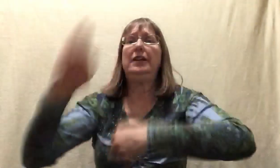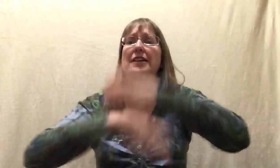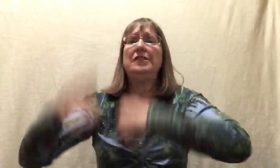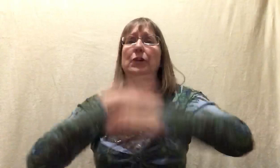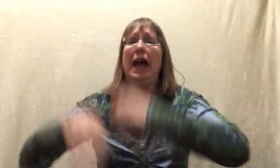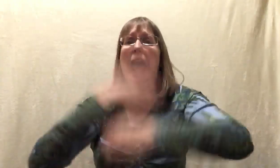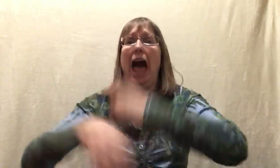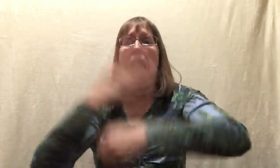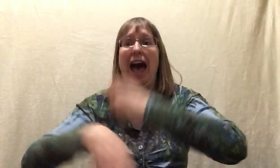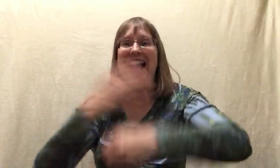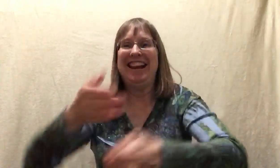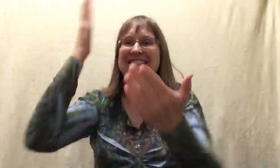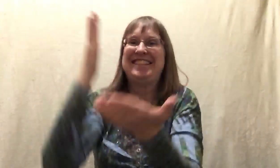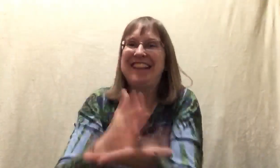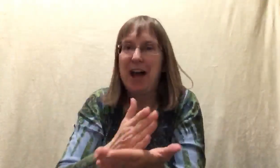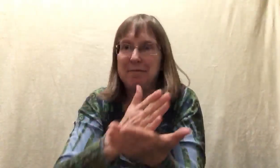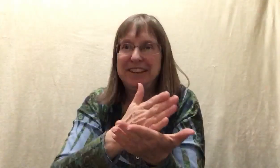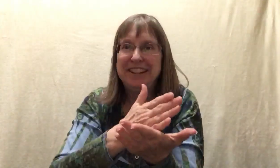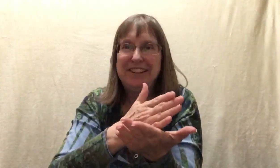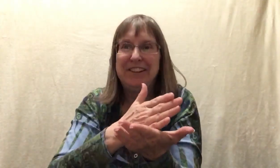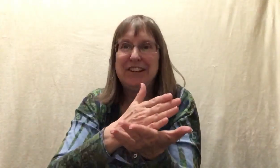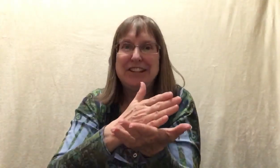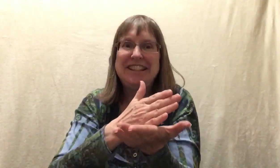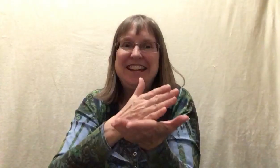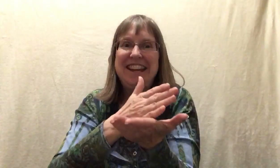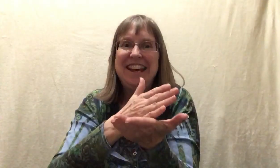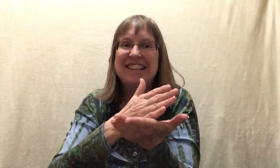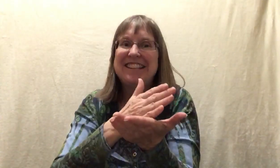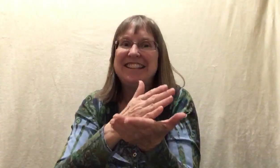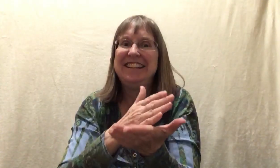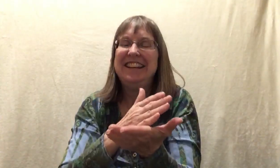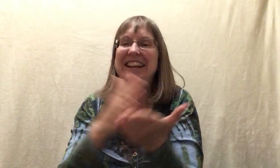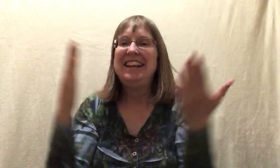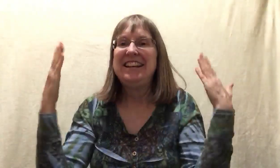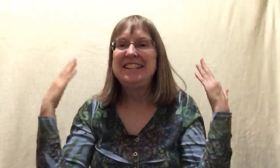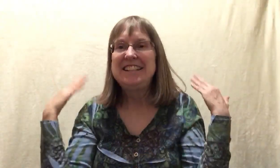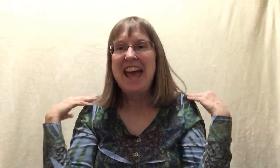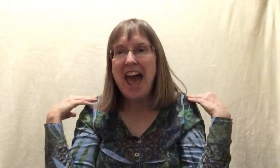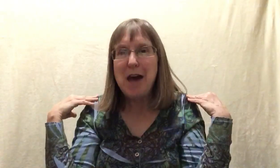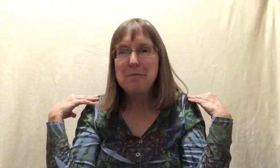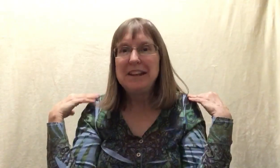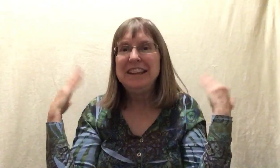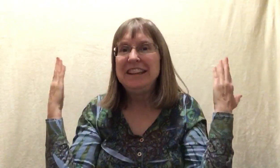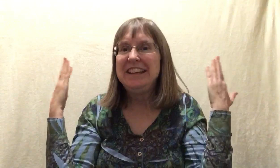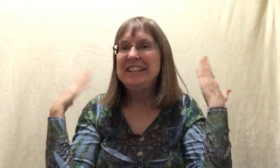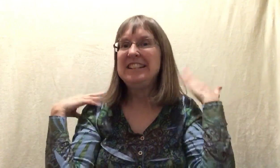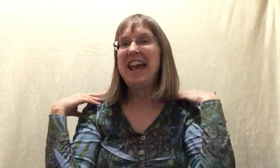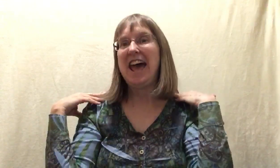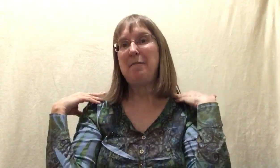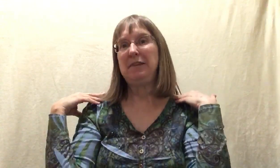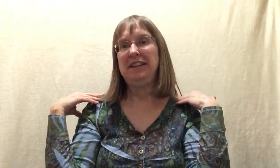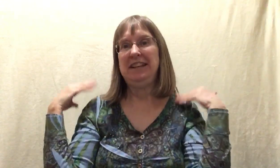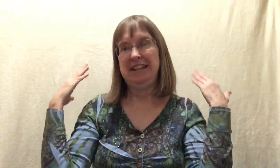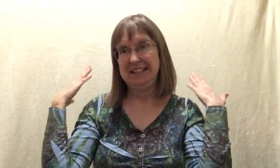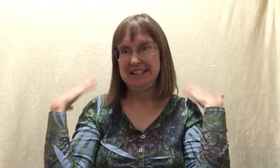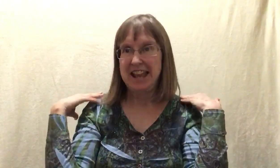as you can and stop. Oh! You did it! Tap, tap, tap